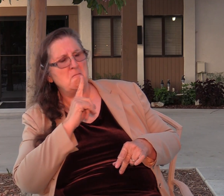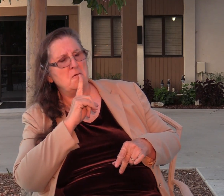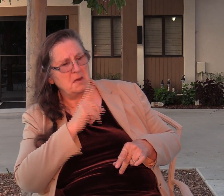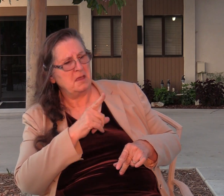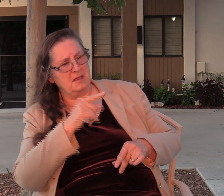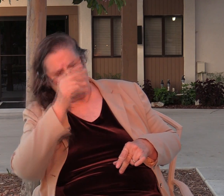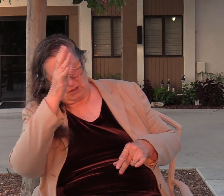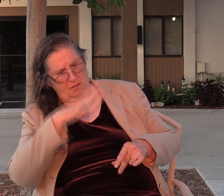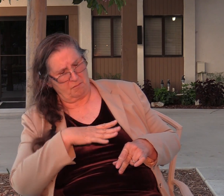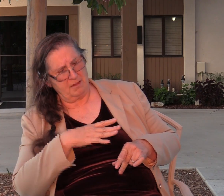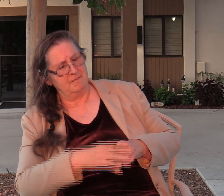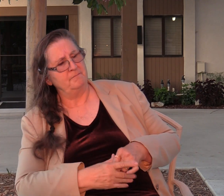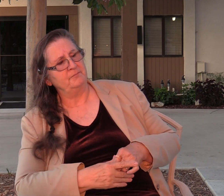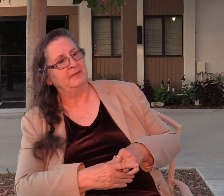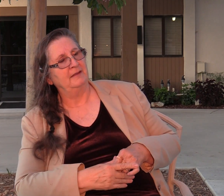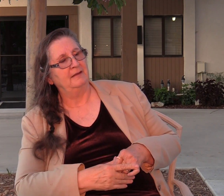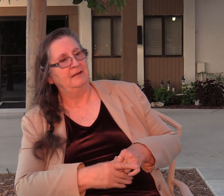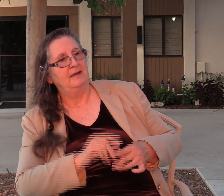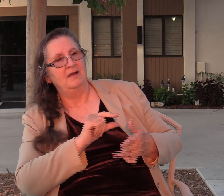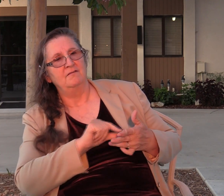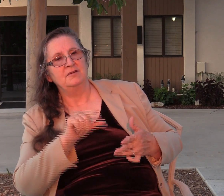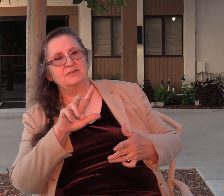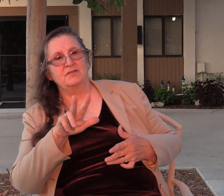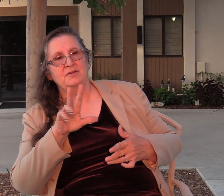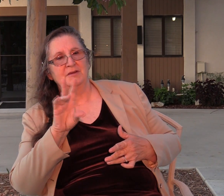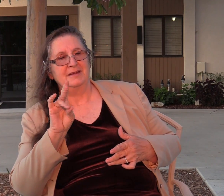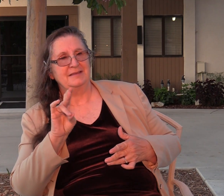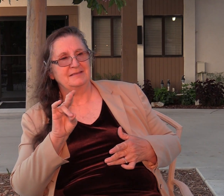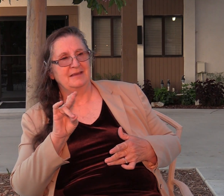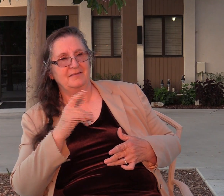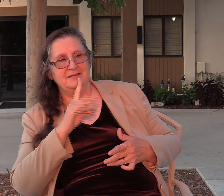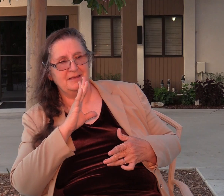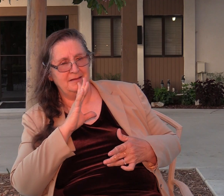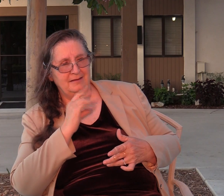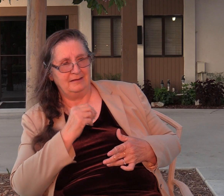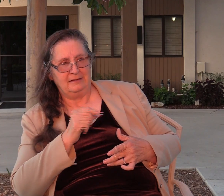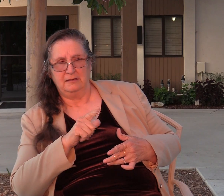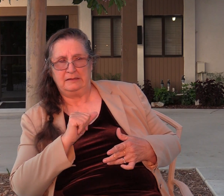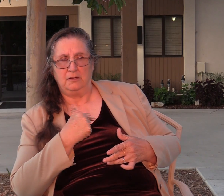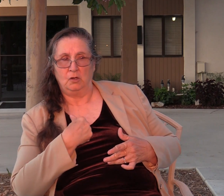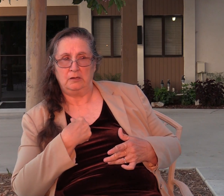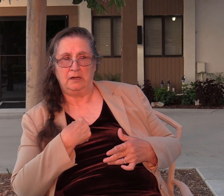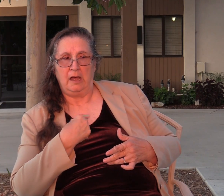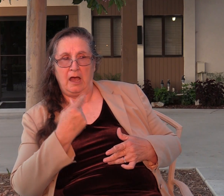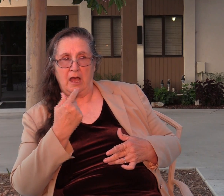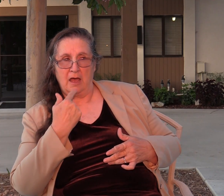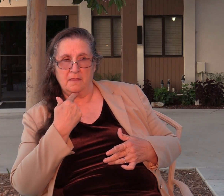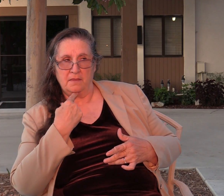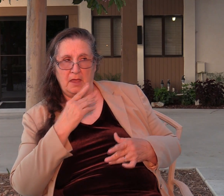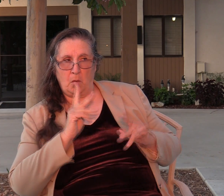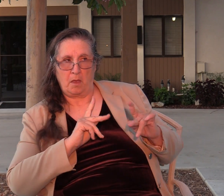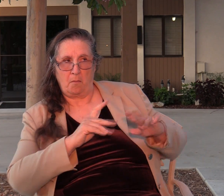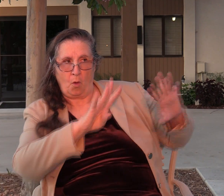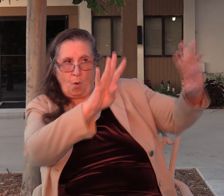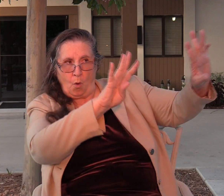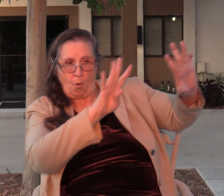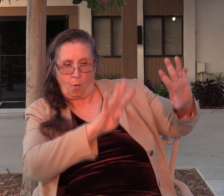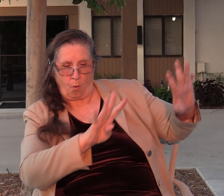Verse 37. So Gal spoke again and said, Yeah, I don't think so. See, people are coming down from the center of the land and another